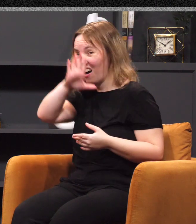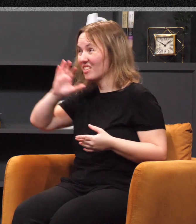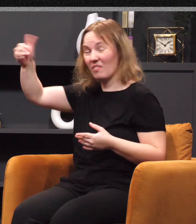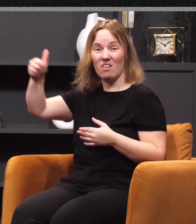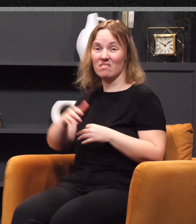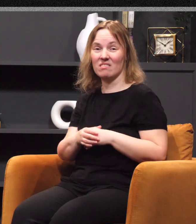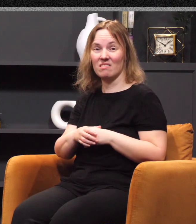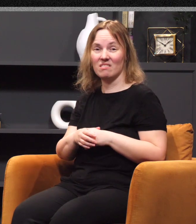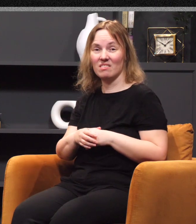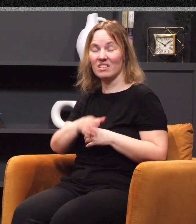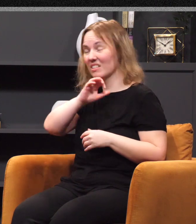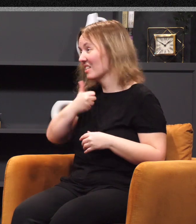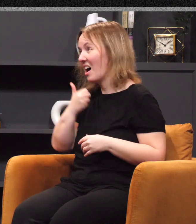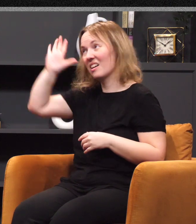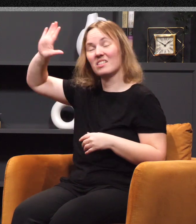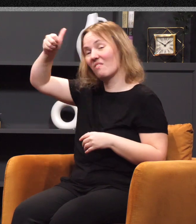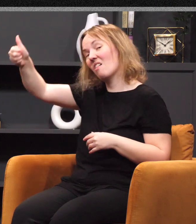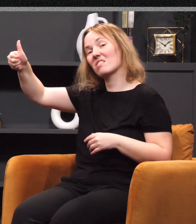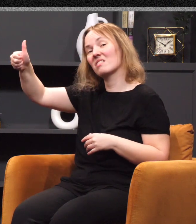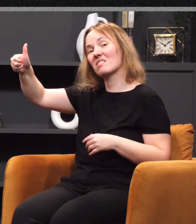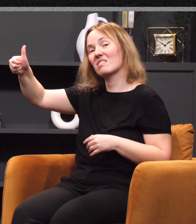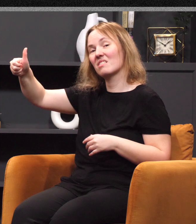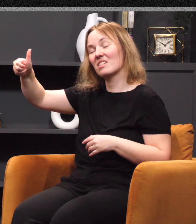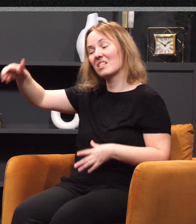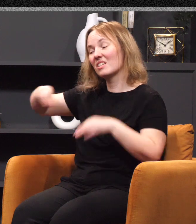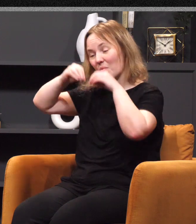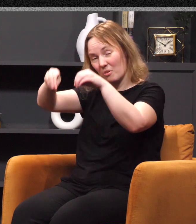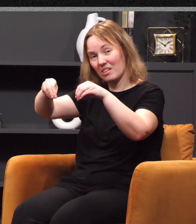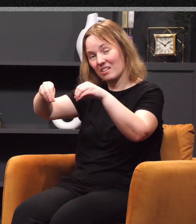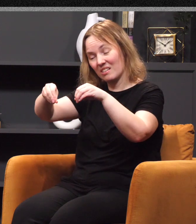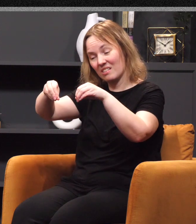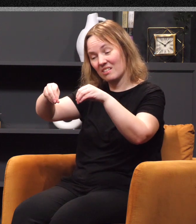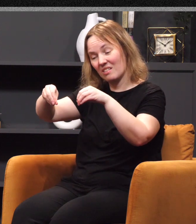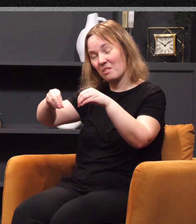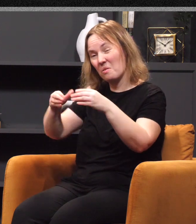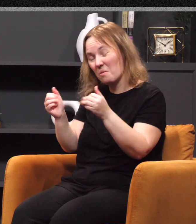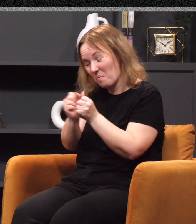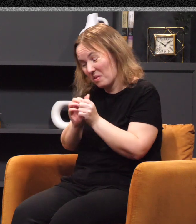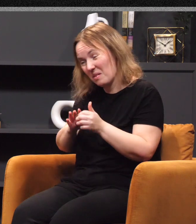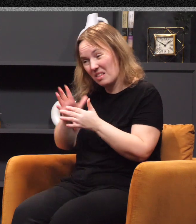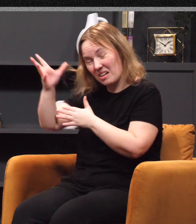It's not his fault. He's placed it within my reach. You see, Naomi was a believer